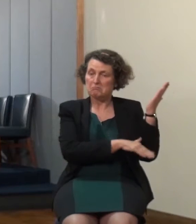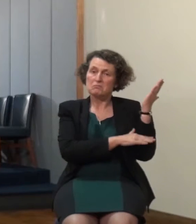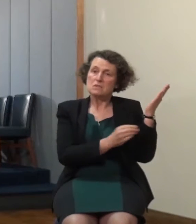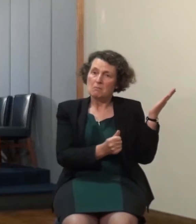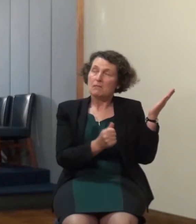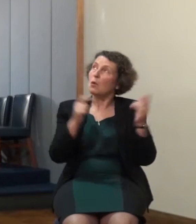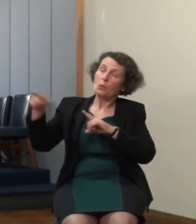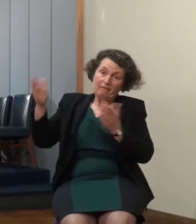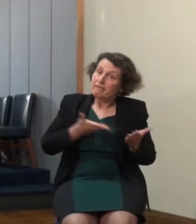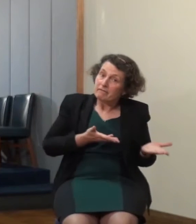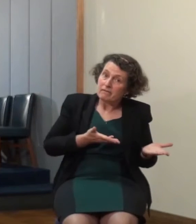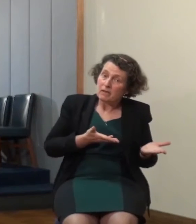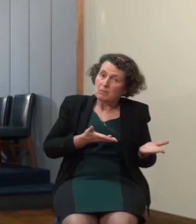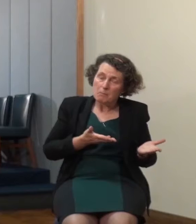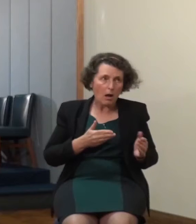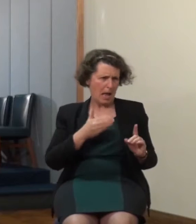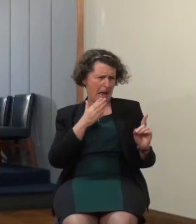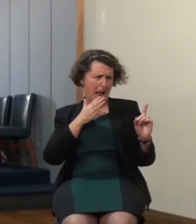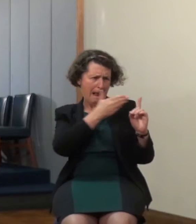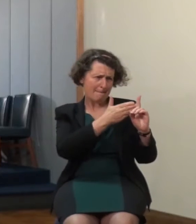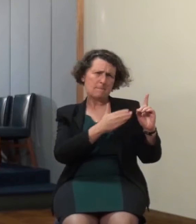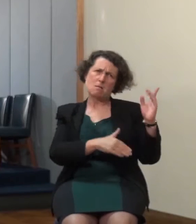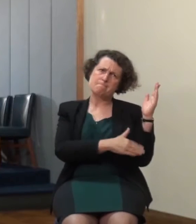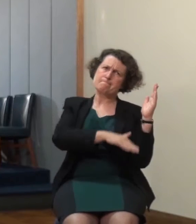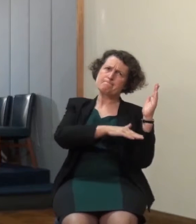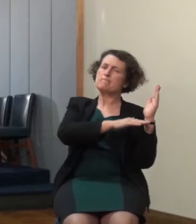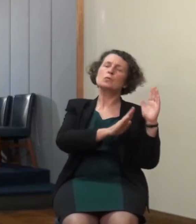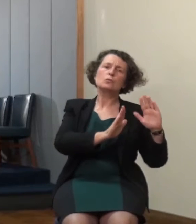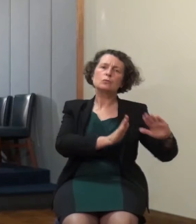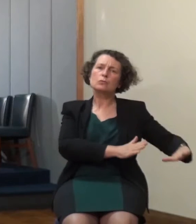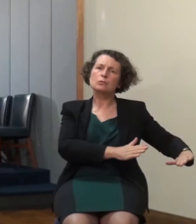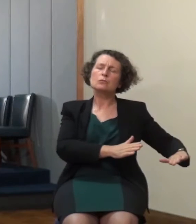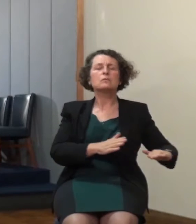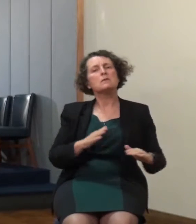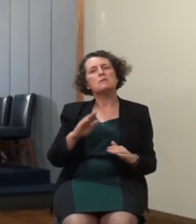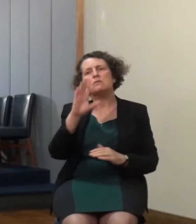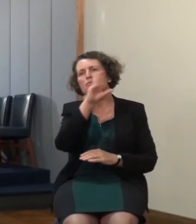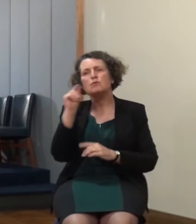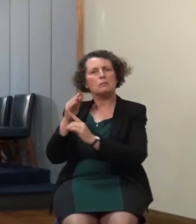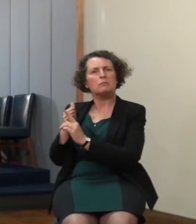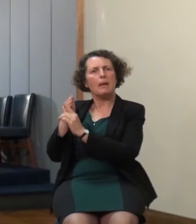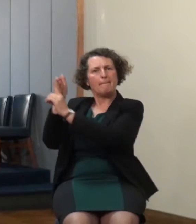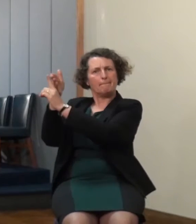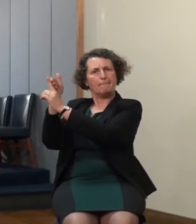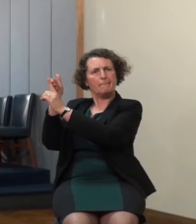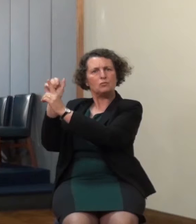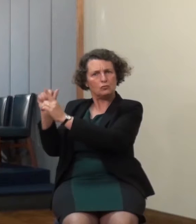objective we have priorities dear friends but we can do that my happiness my comfort